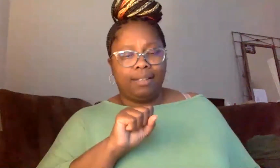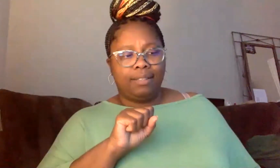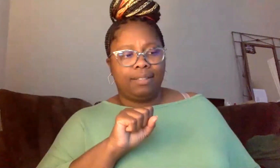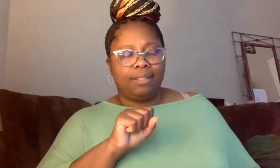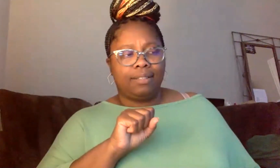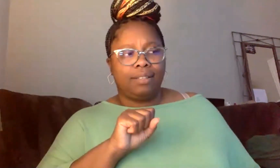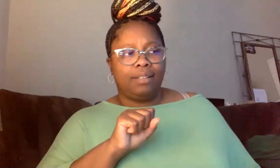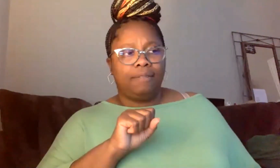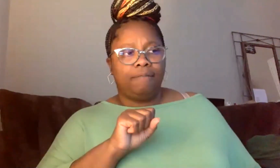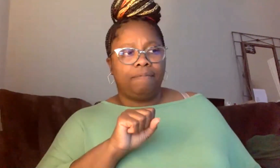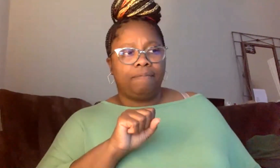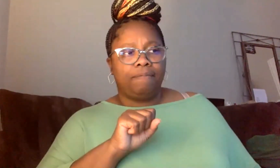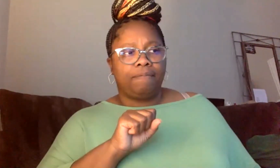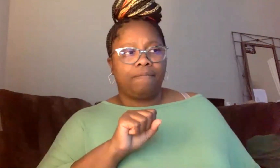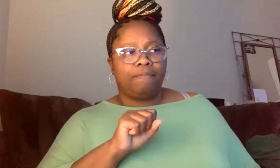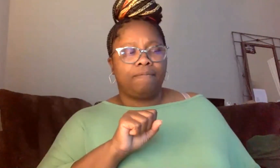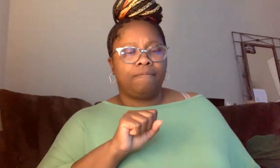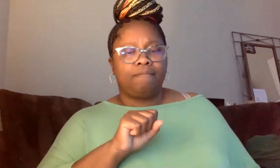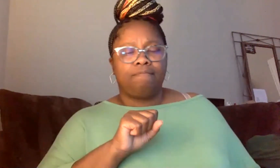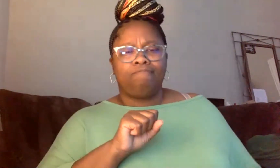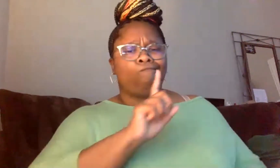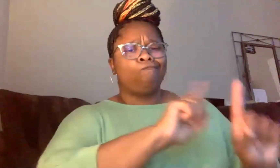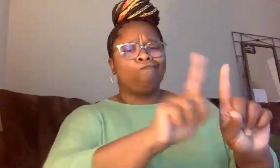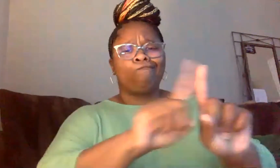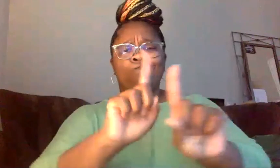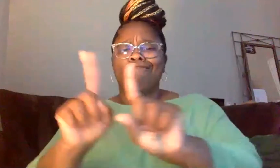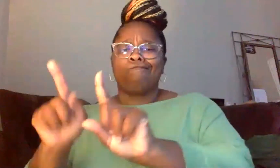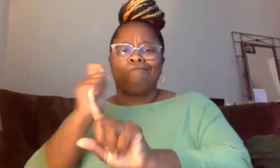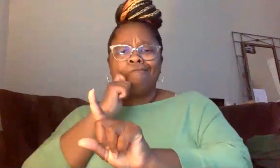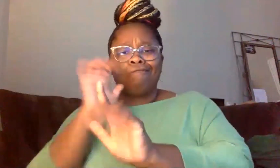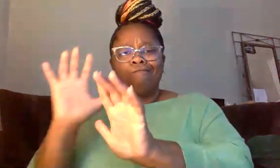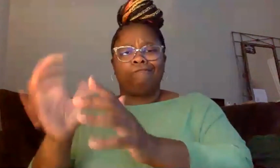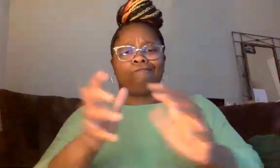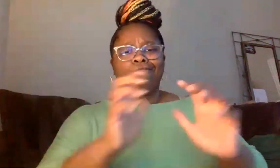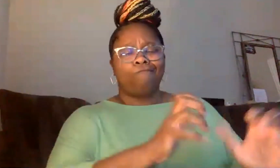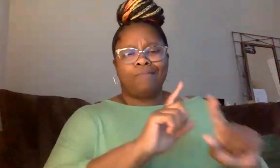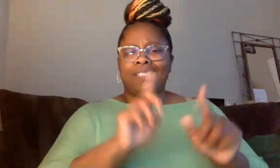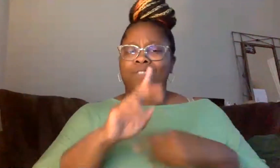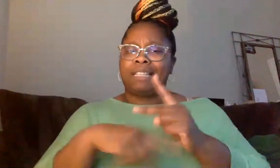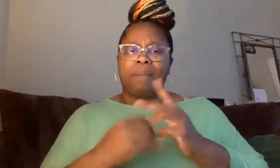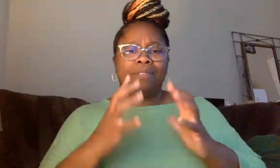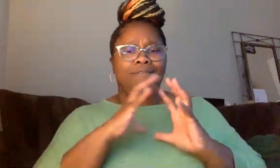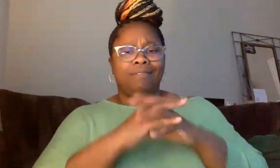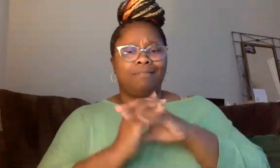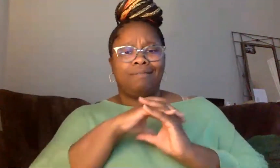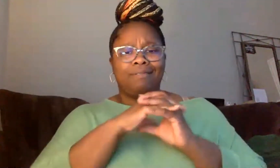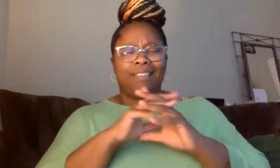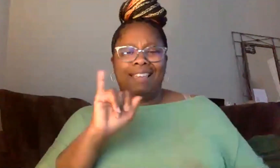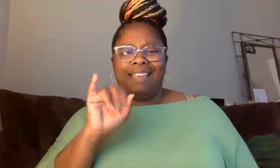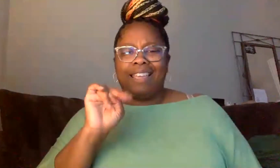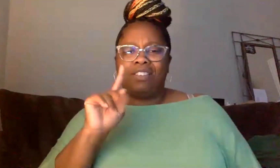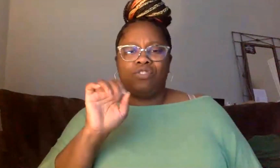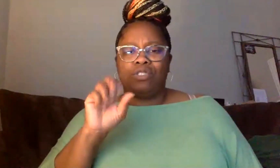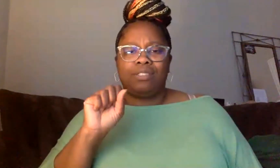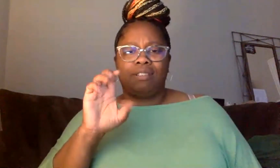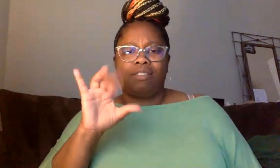from all different types of ethnicities, all different types of types of intersectionalities know that black people